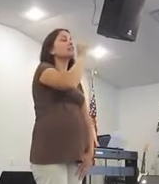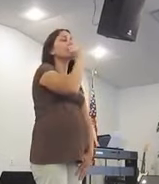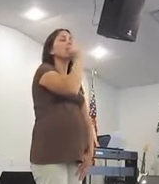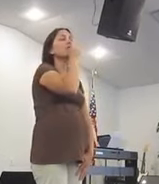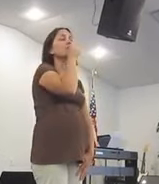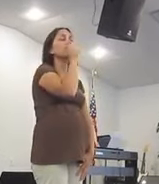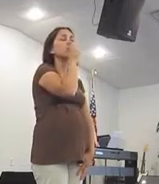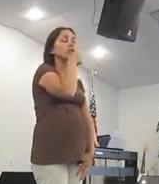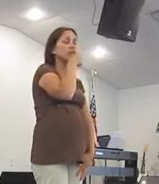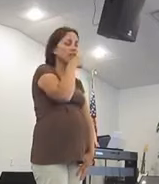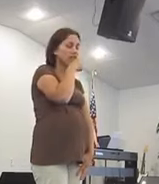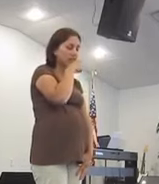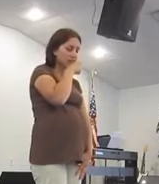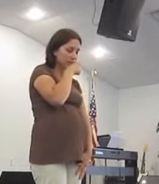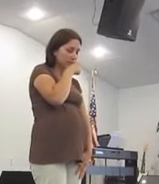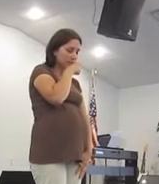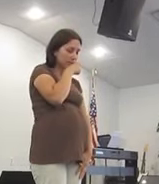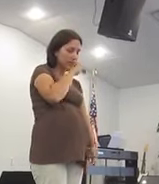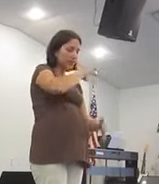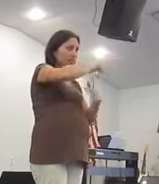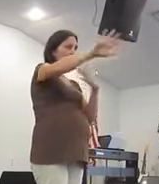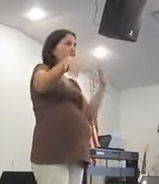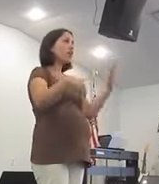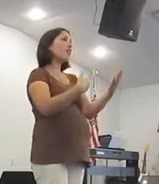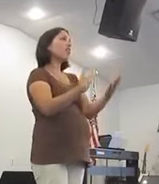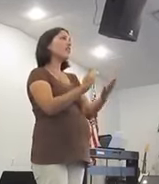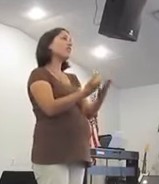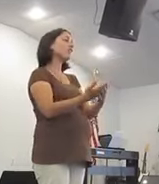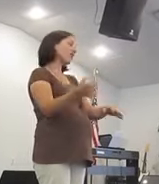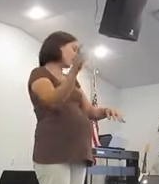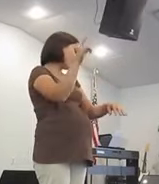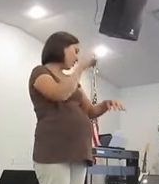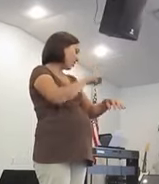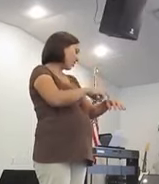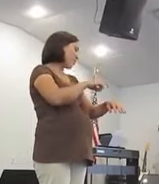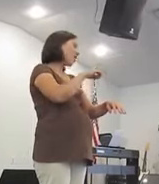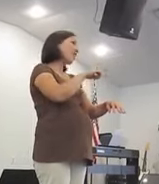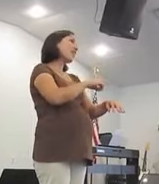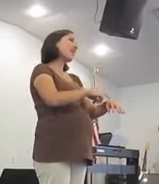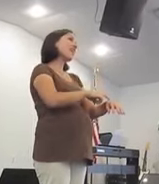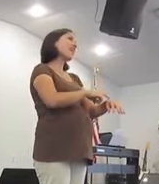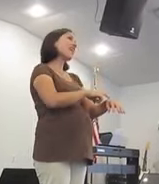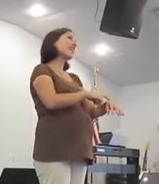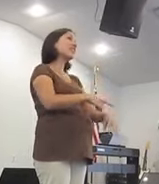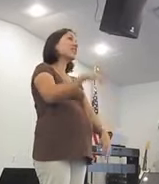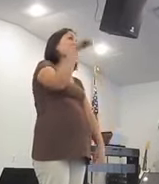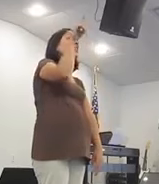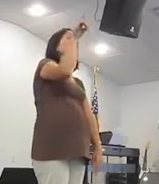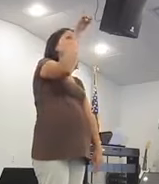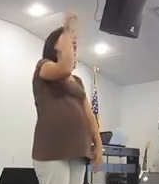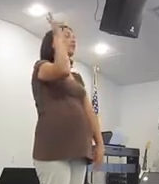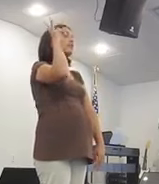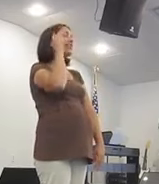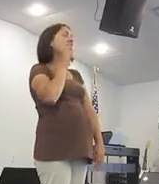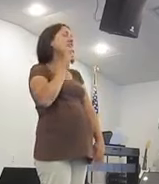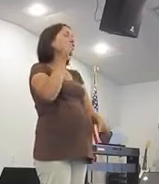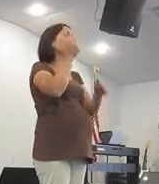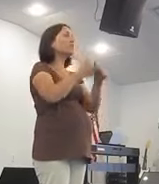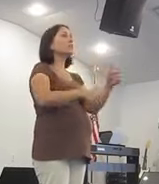suffering And all the while, you hear each